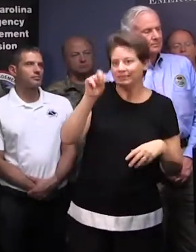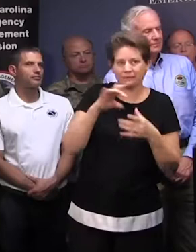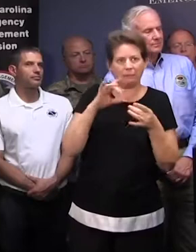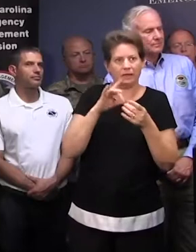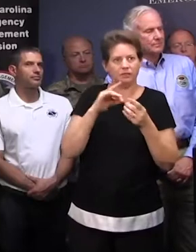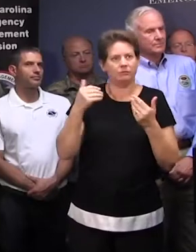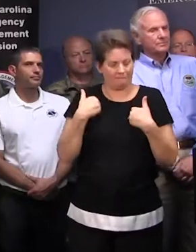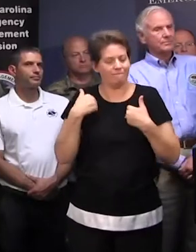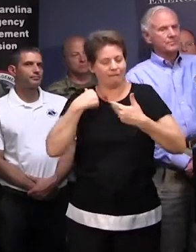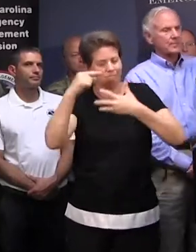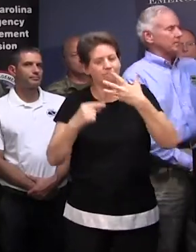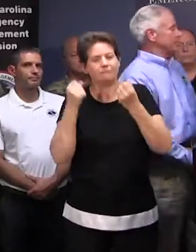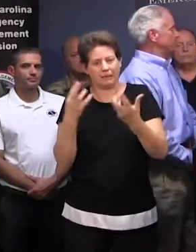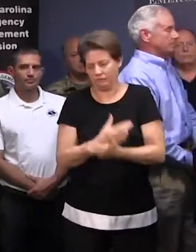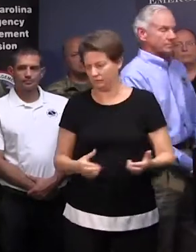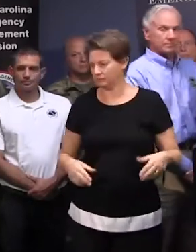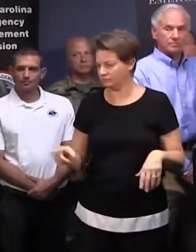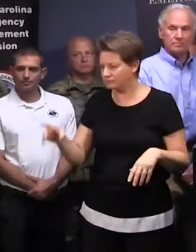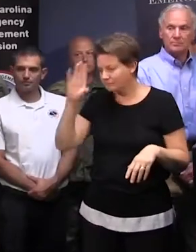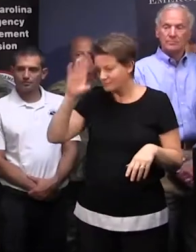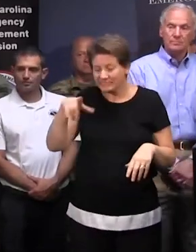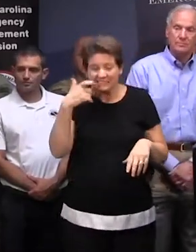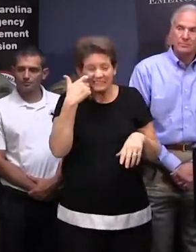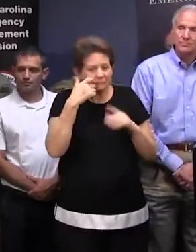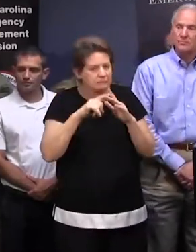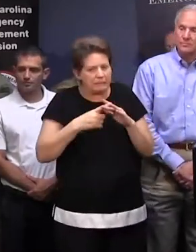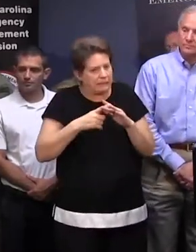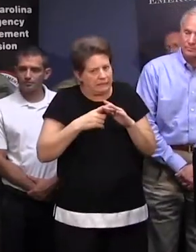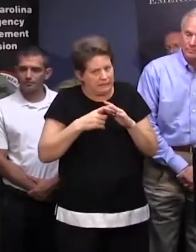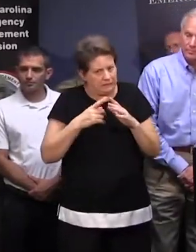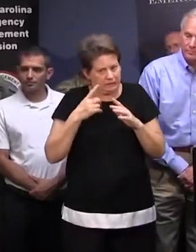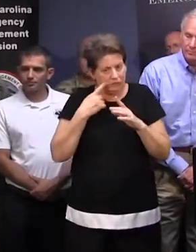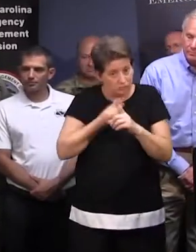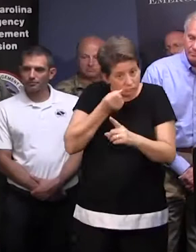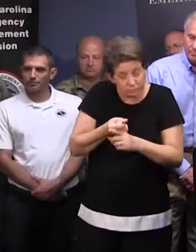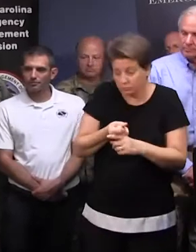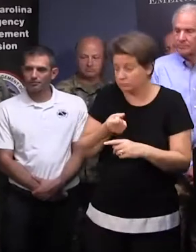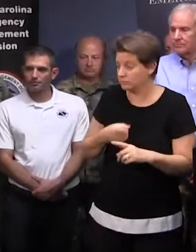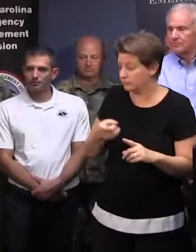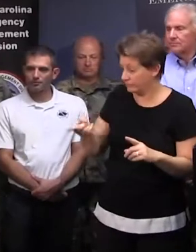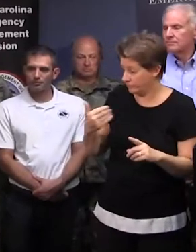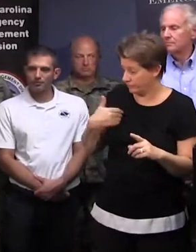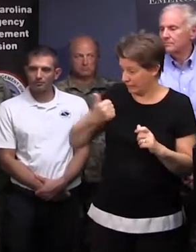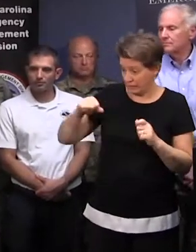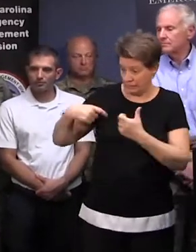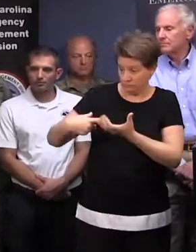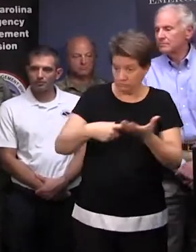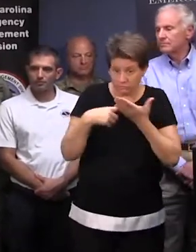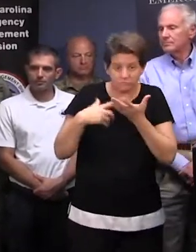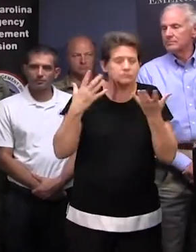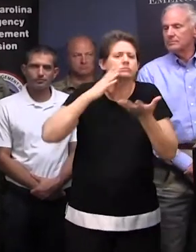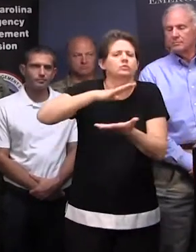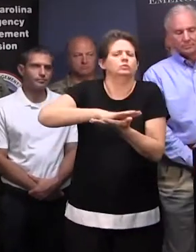our in-state resources. I know we're just at the beginning of the storm hitting the area, but have there been any conversations about when schools